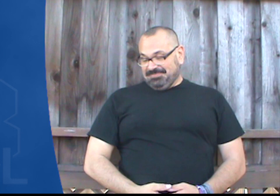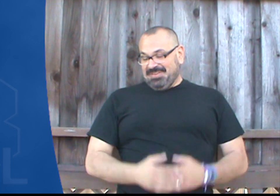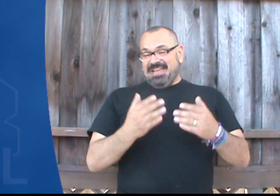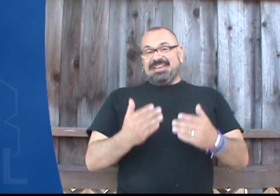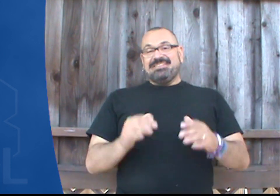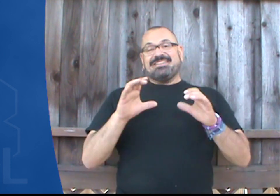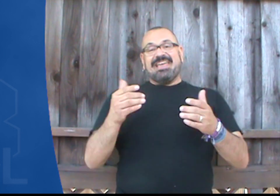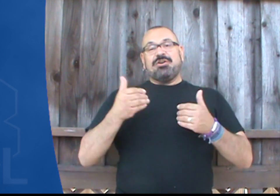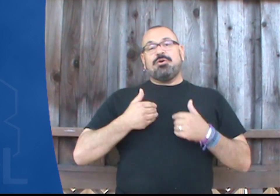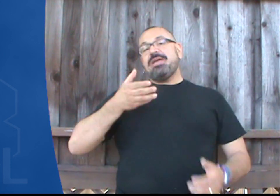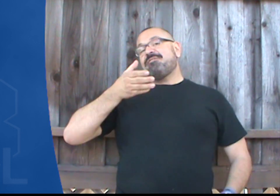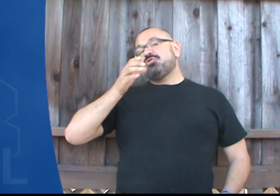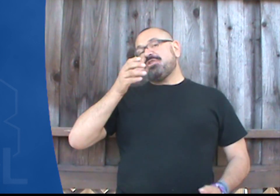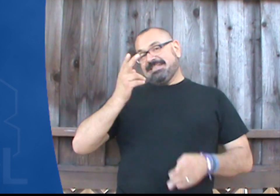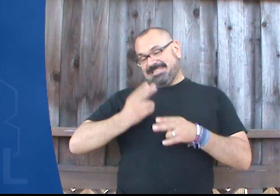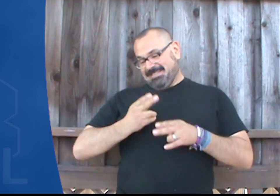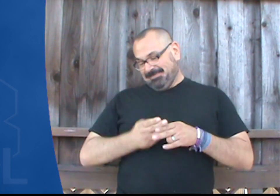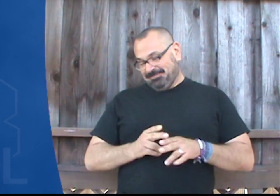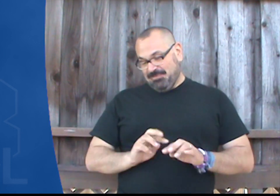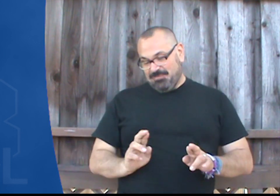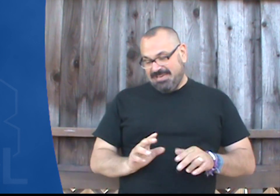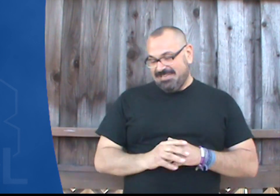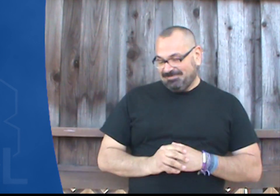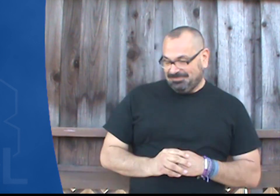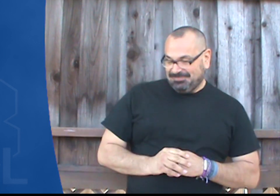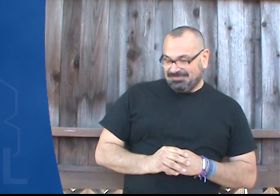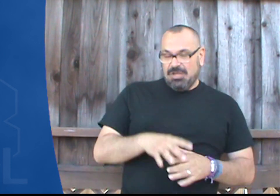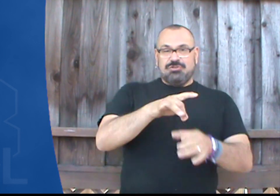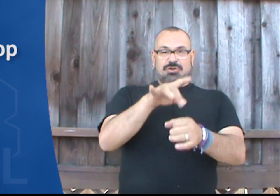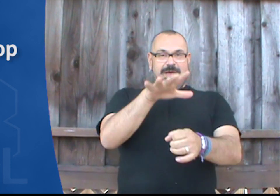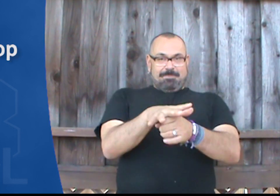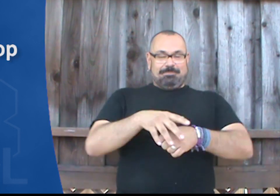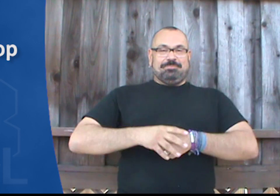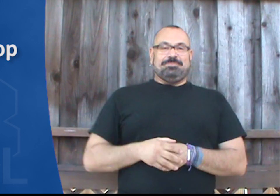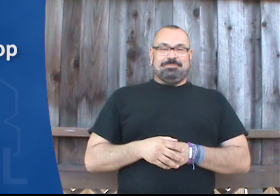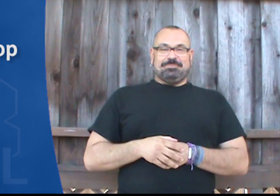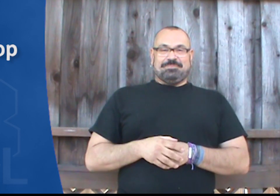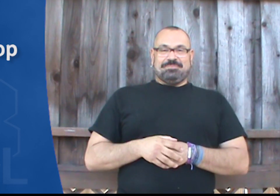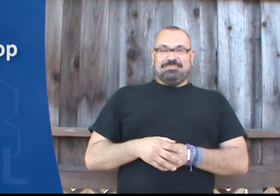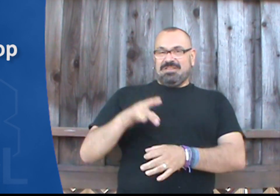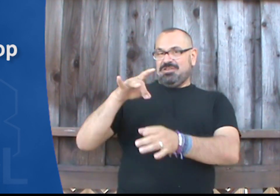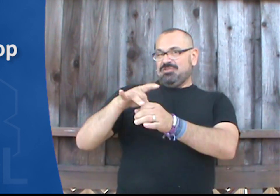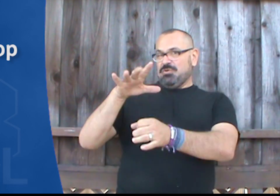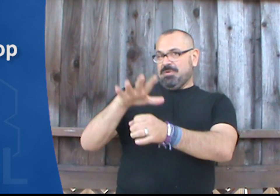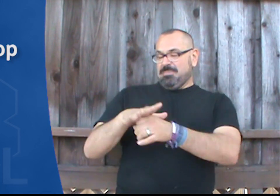Next category we have our drinks. Ready? Soda pop. Soda pop.